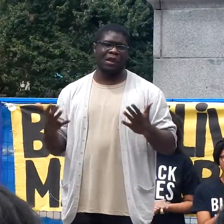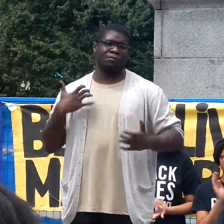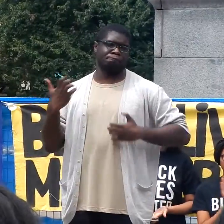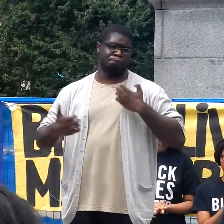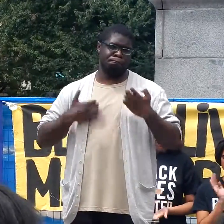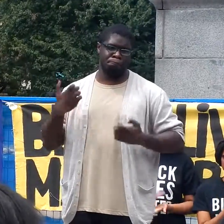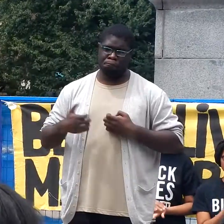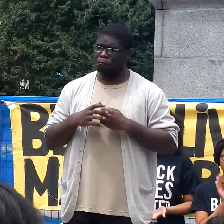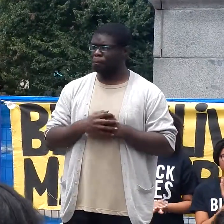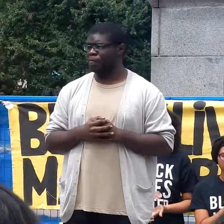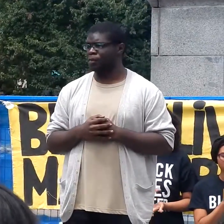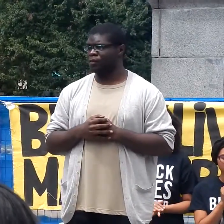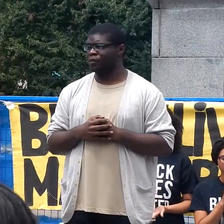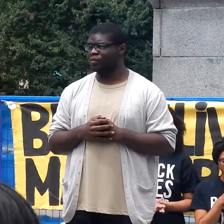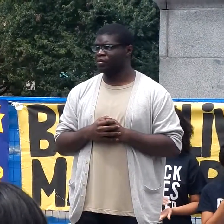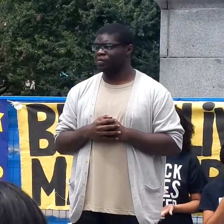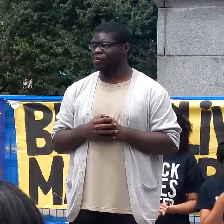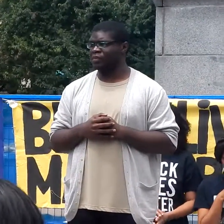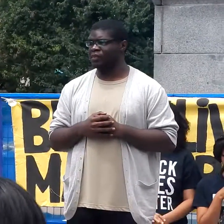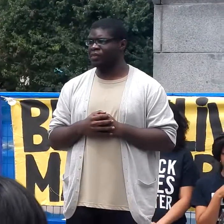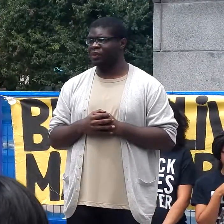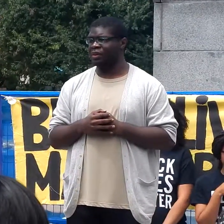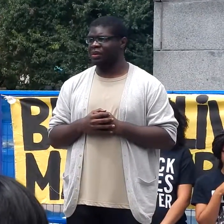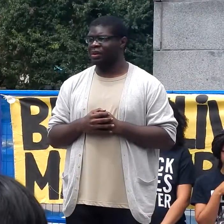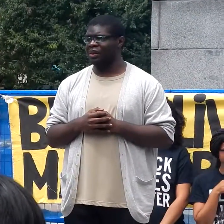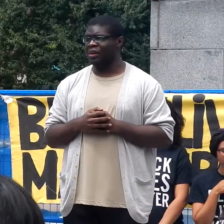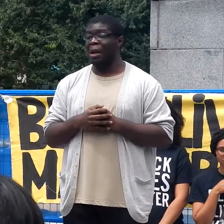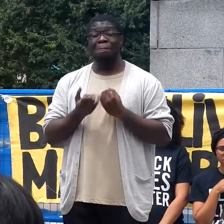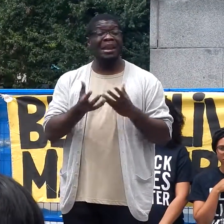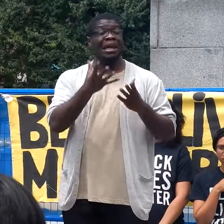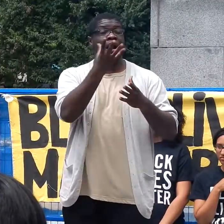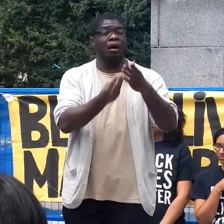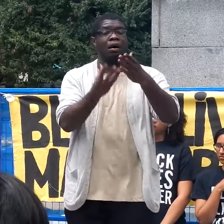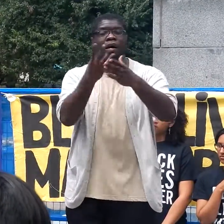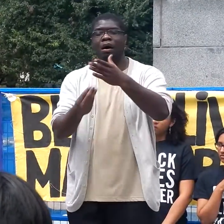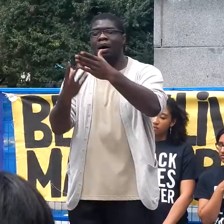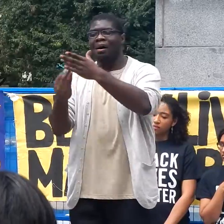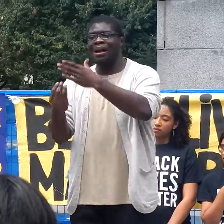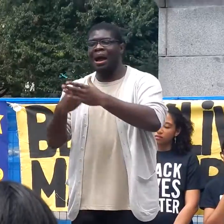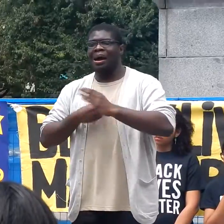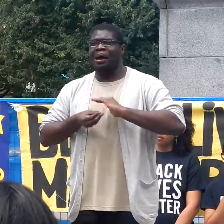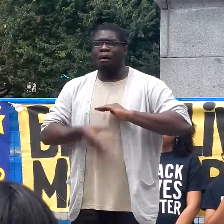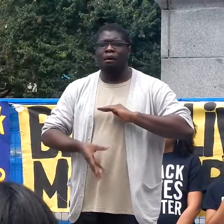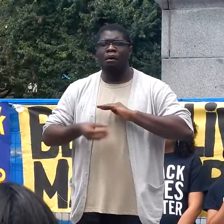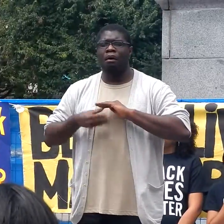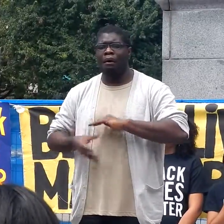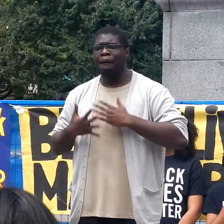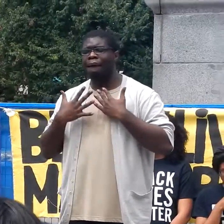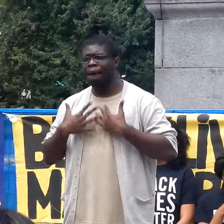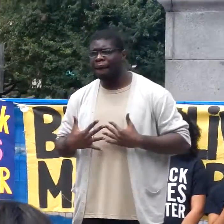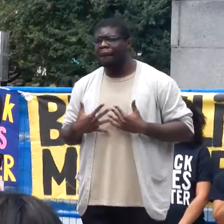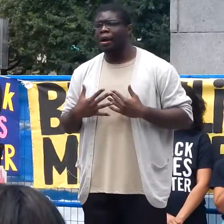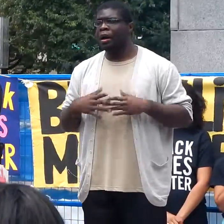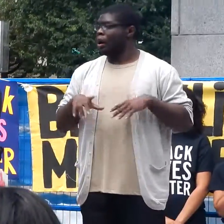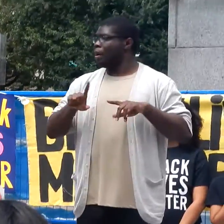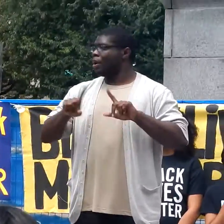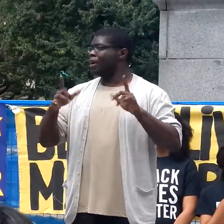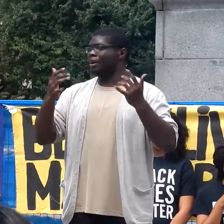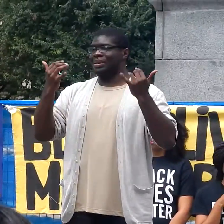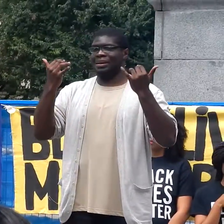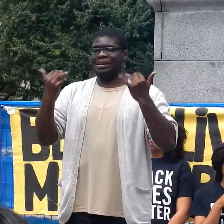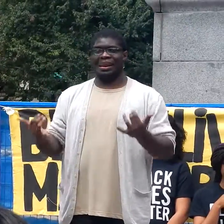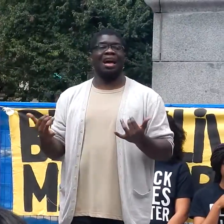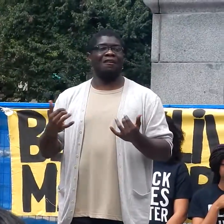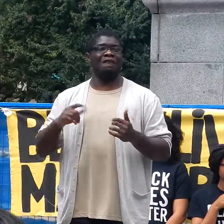the exhaustion of repeated loss and having to always organize around that but with it we are feeling for the first time a real